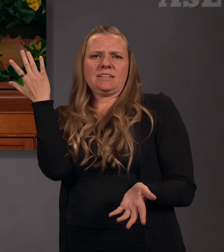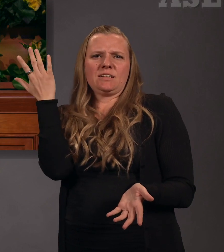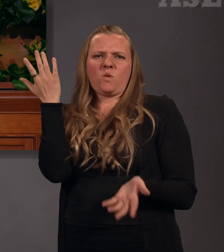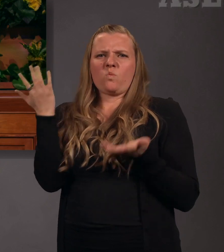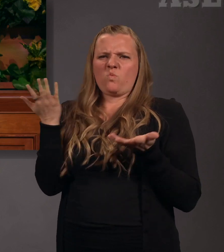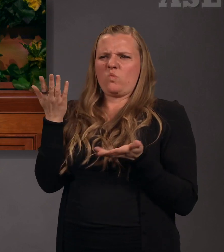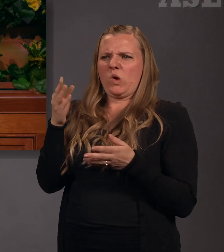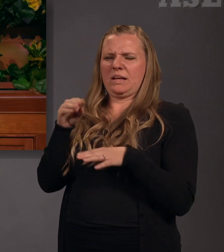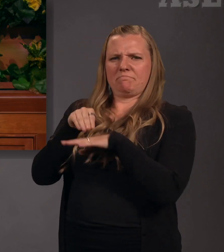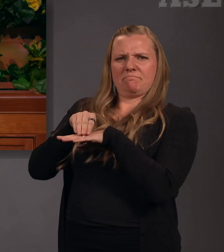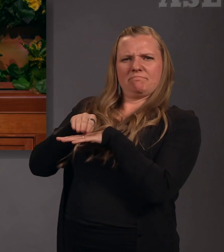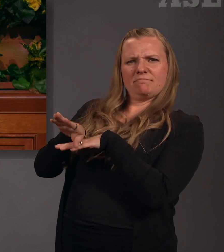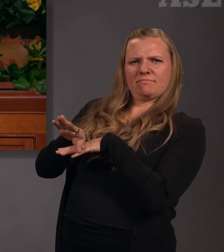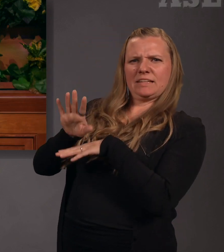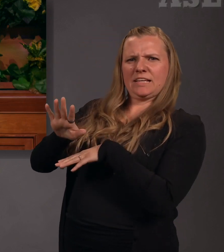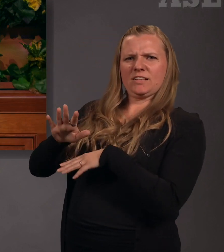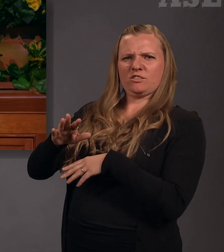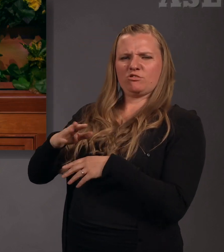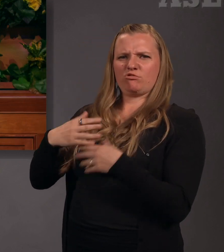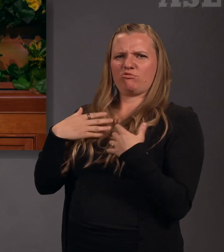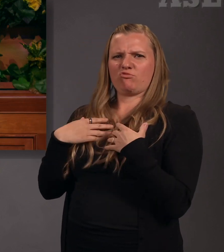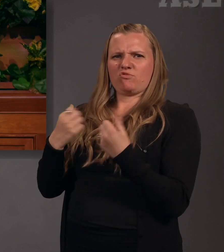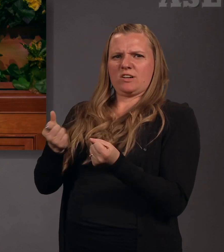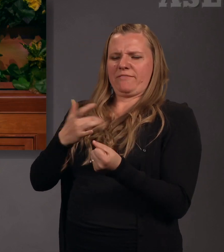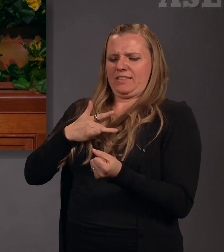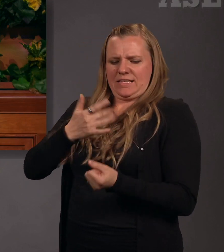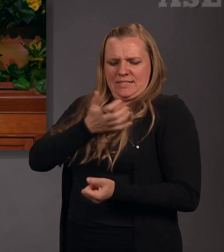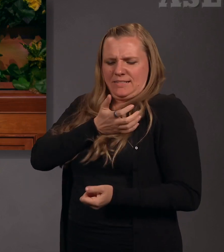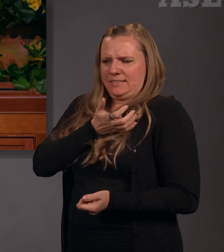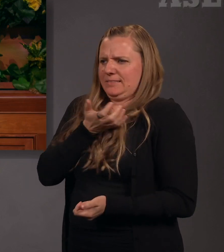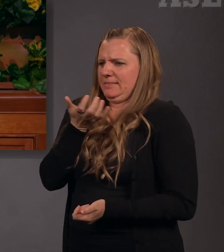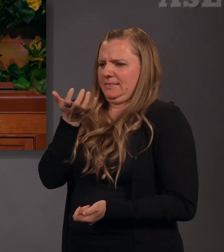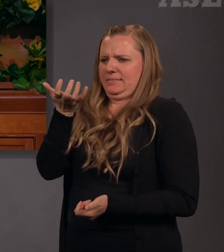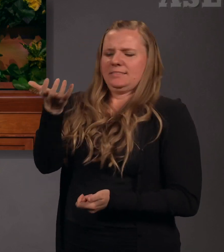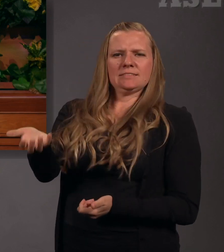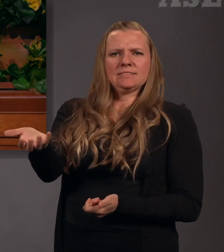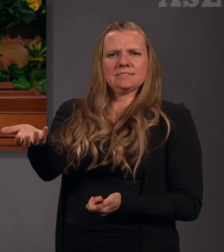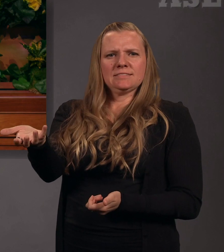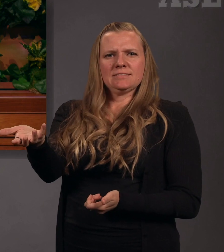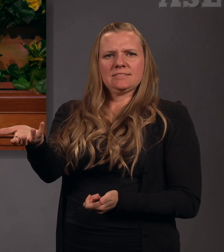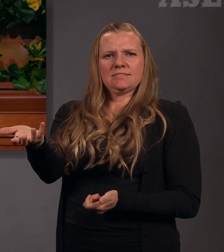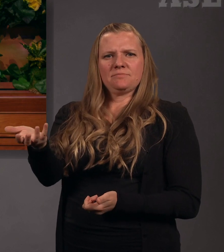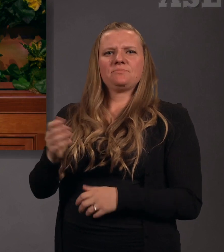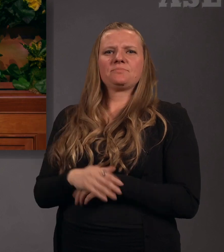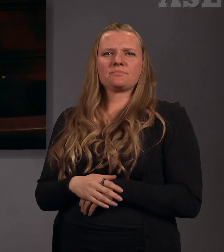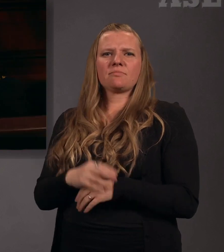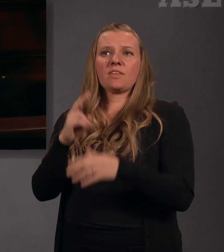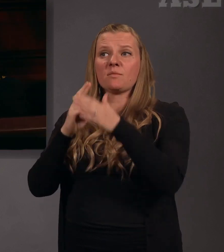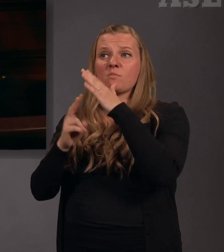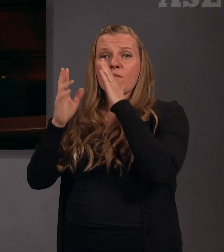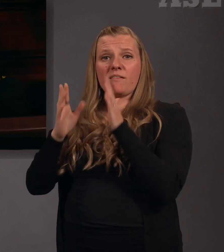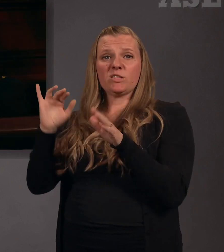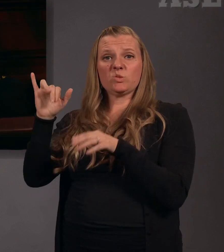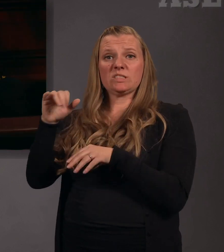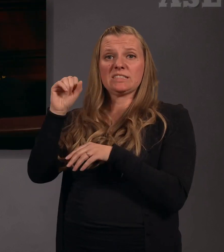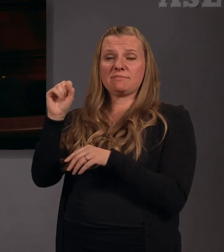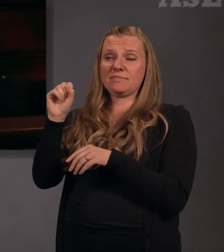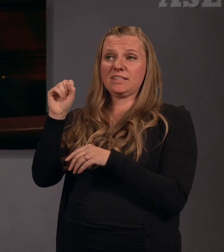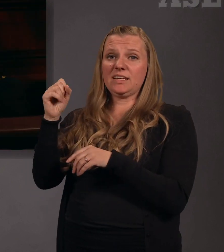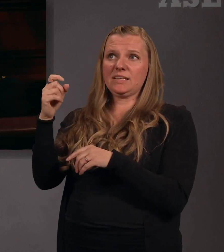Prophet? What spurred these deep and heartfelt emotions? The Prophet Joseph had been teaching